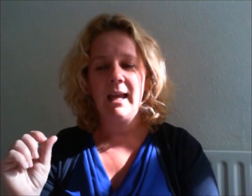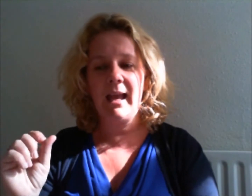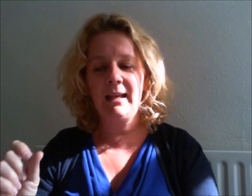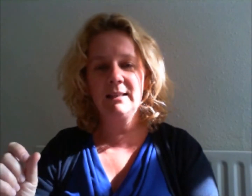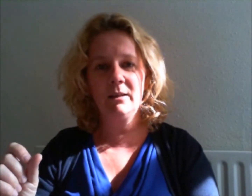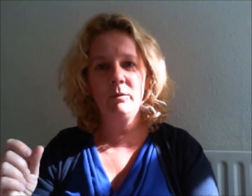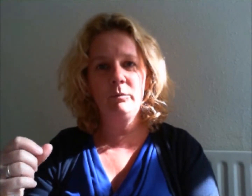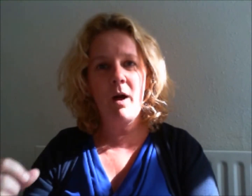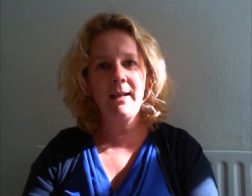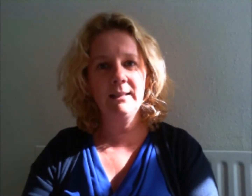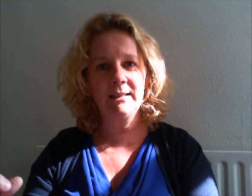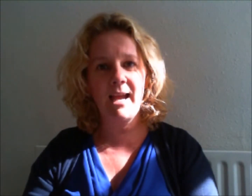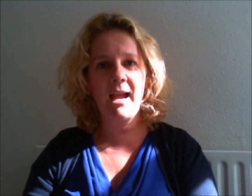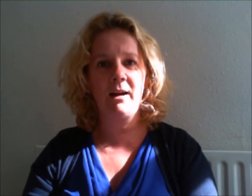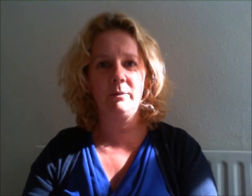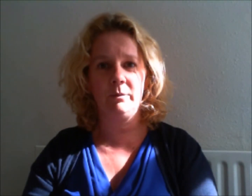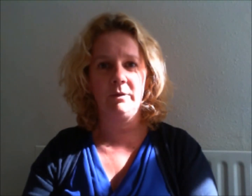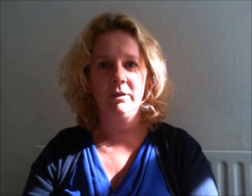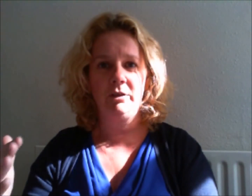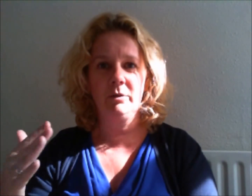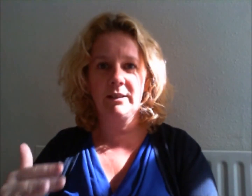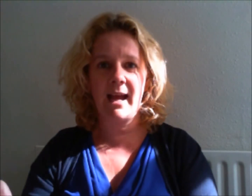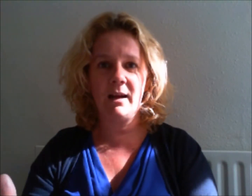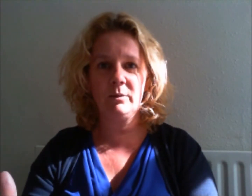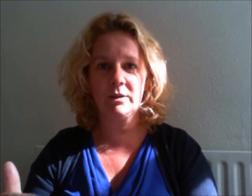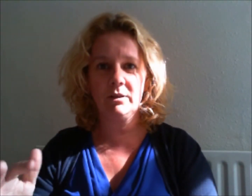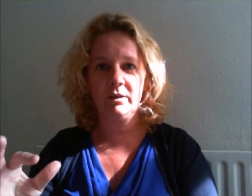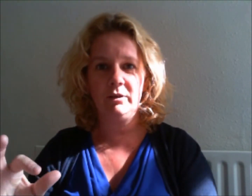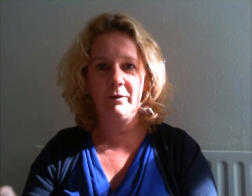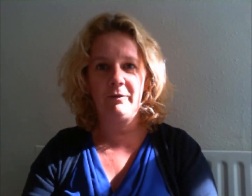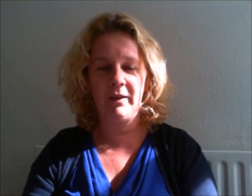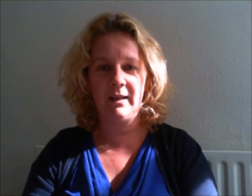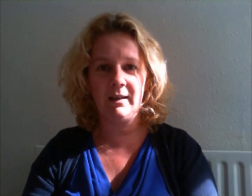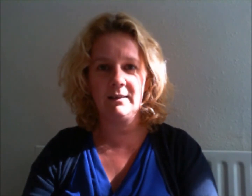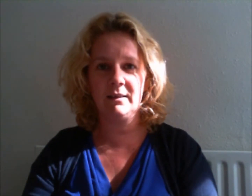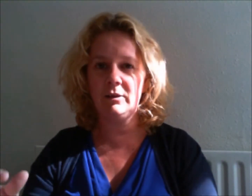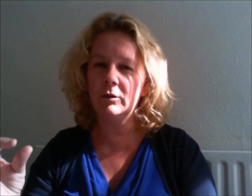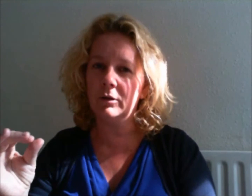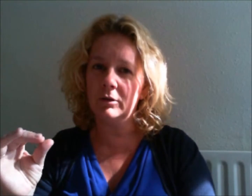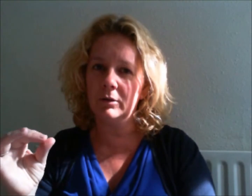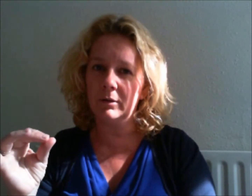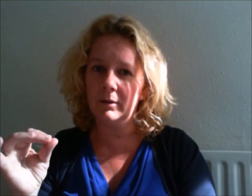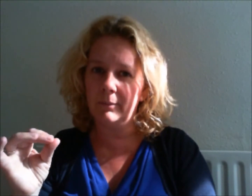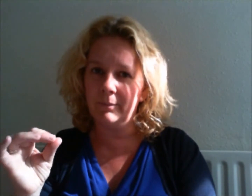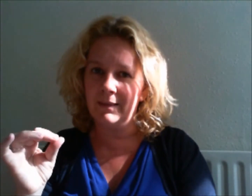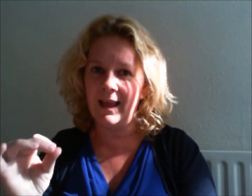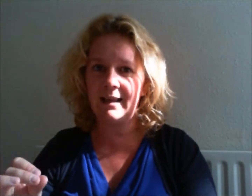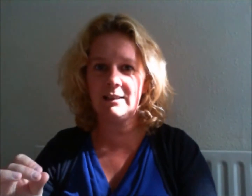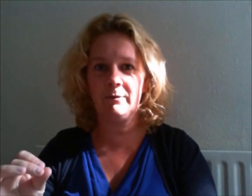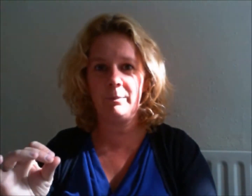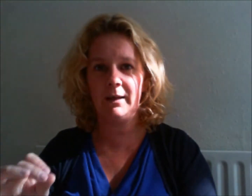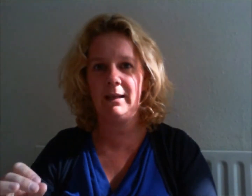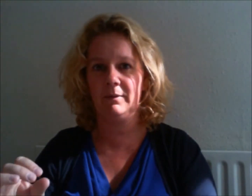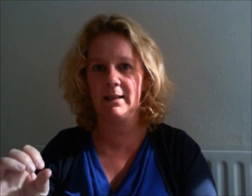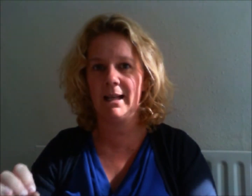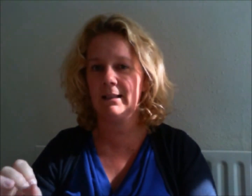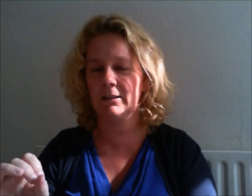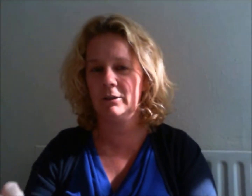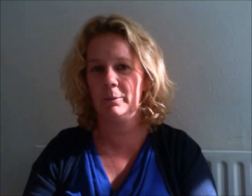Is write down. Your doubts. Your fears. Your negative beliefs. Connected to your